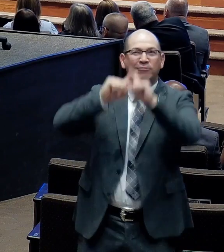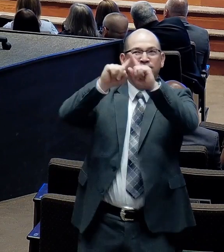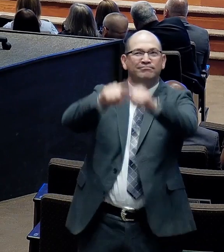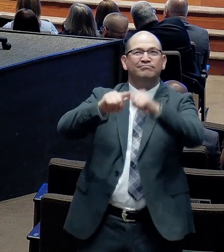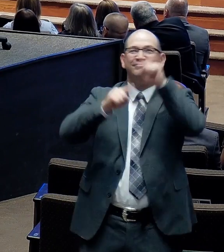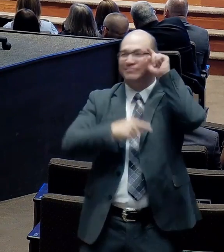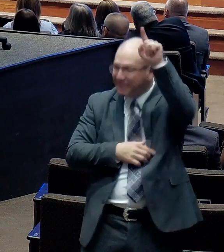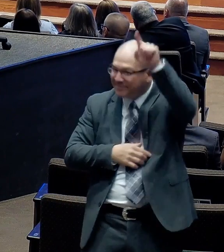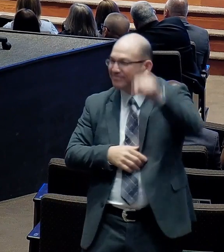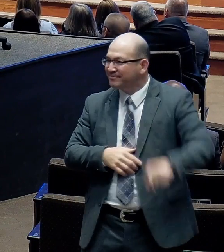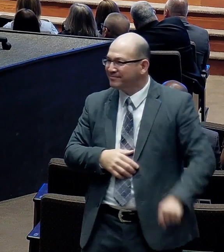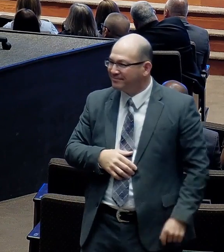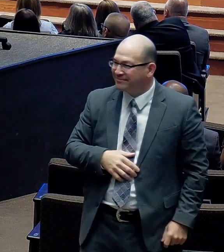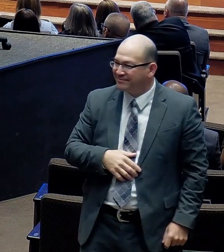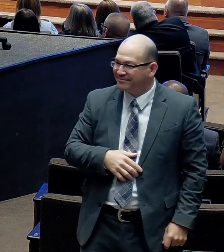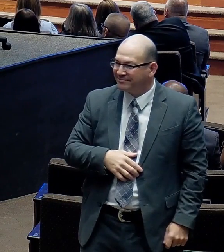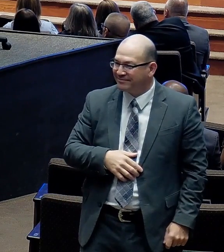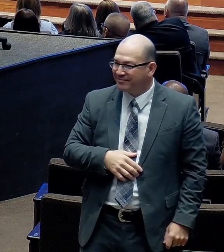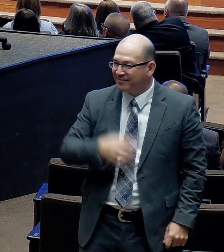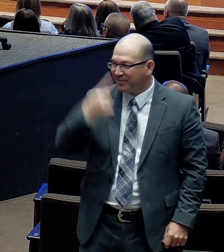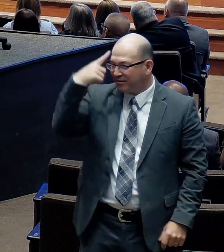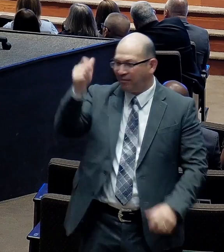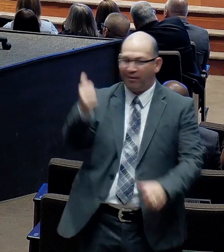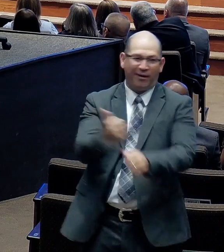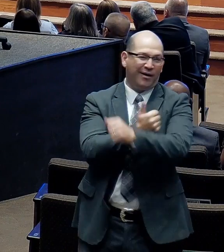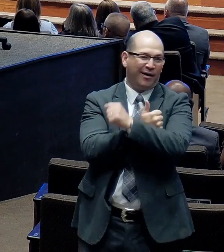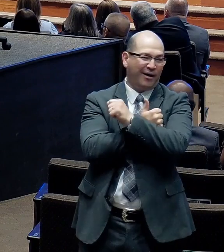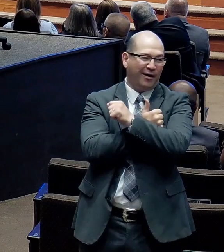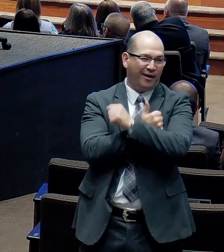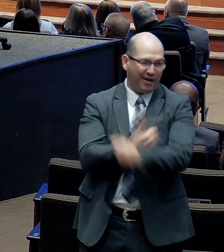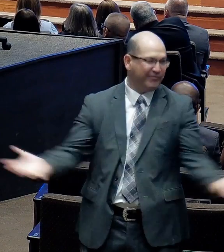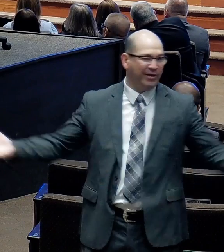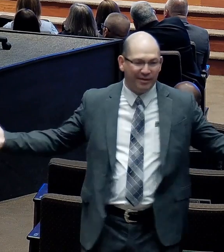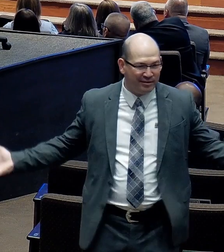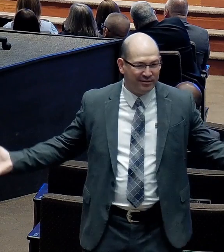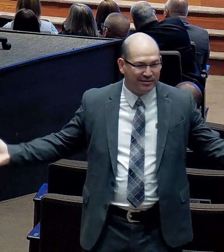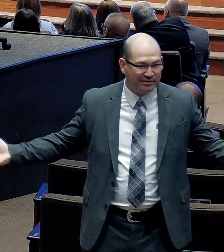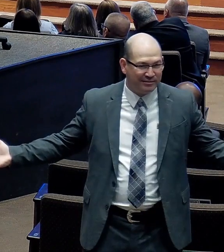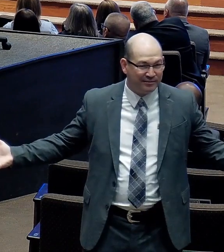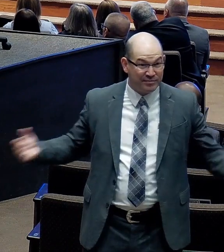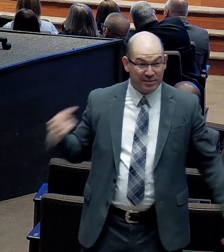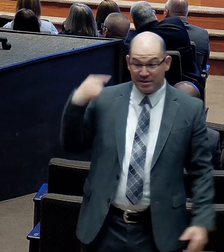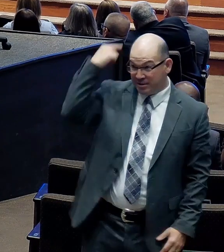For everything. You think about it. Eighty million dollars worth of buildings.